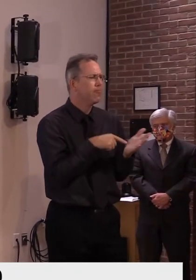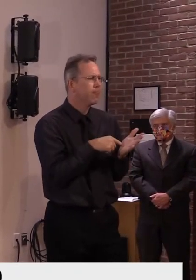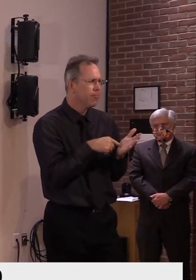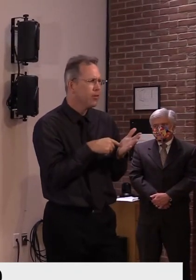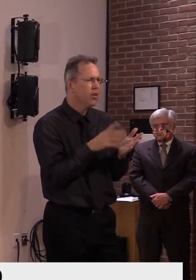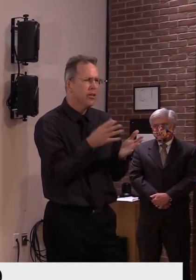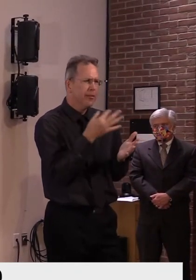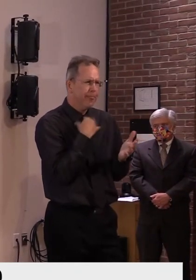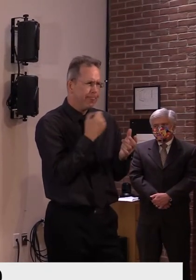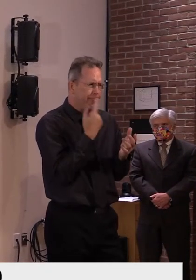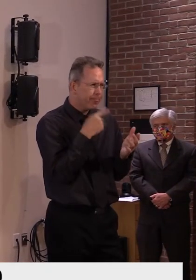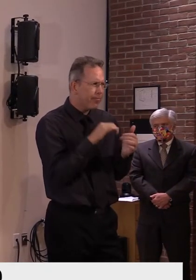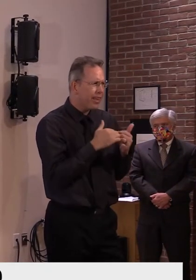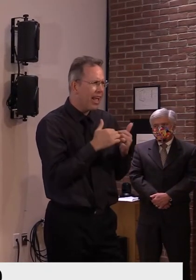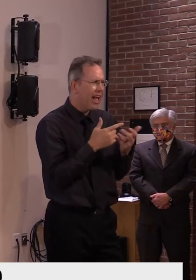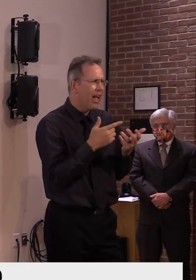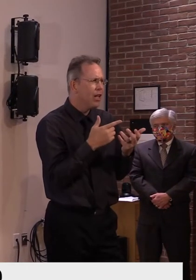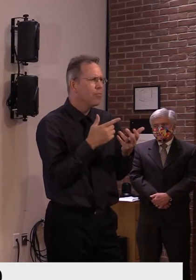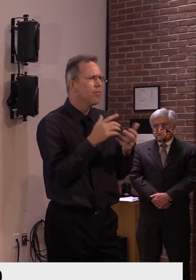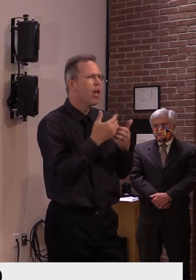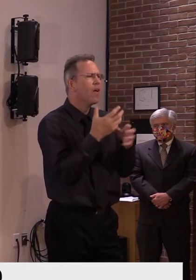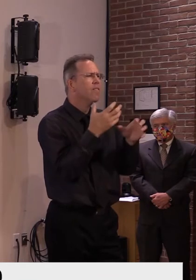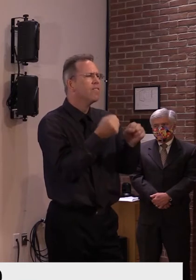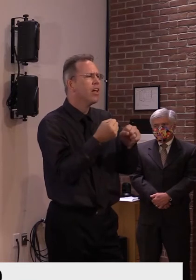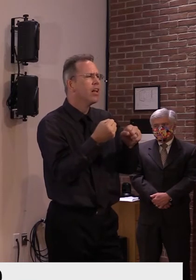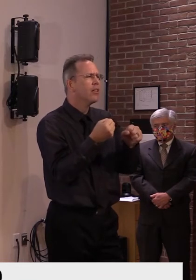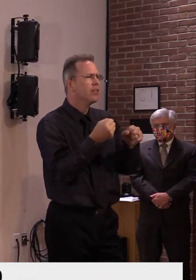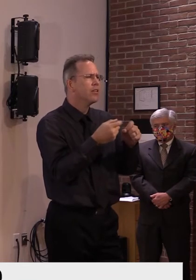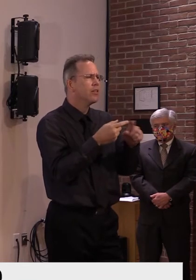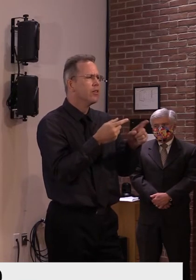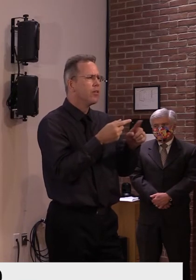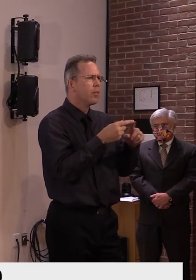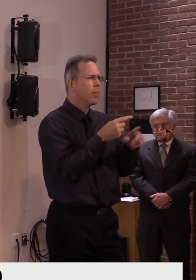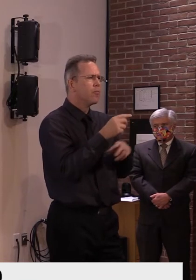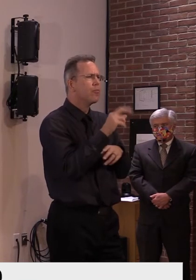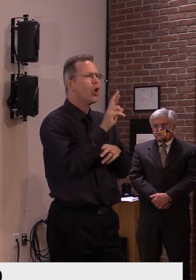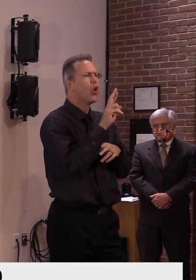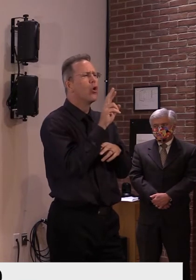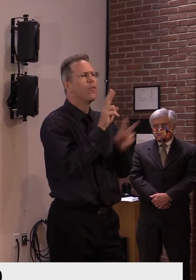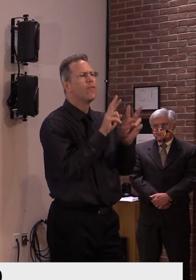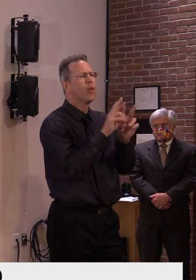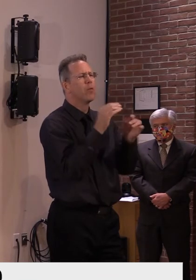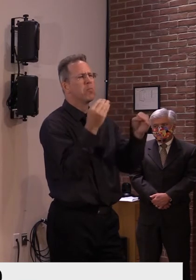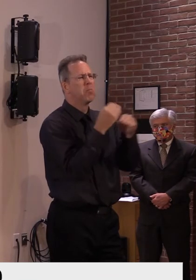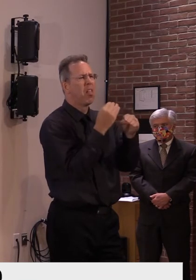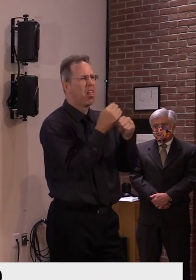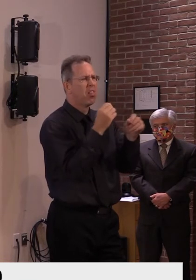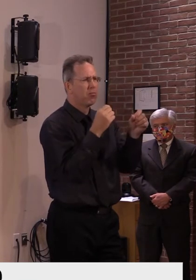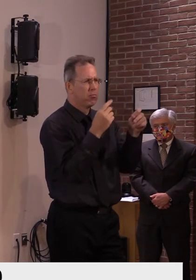effective reproductive rate at this point? I'm not sure how to interpret the chart that way.